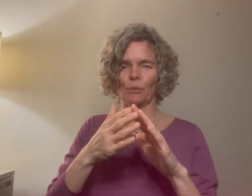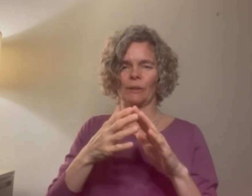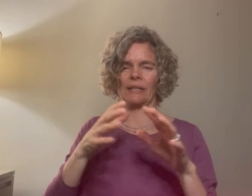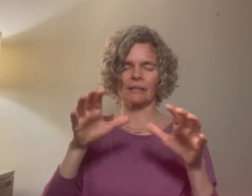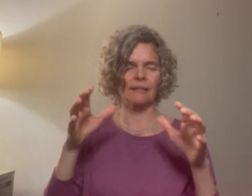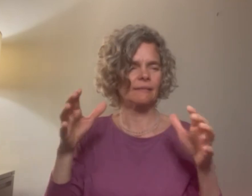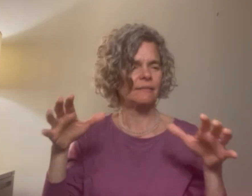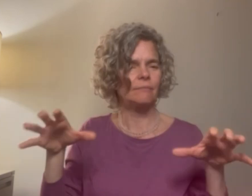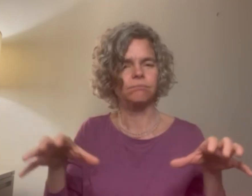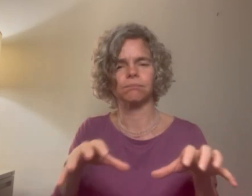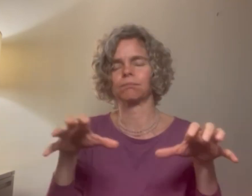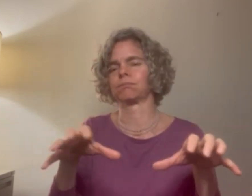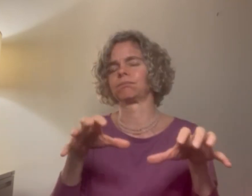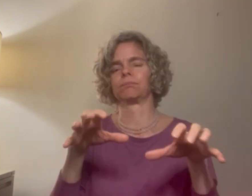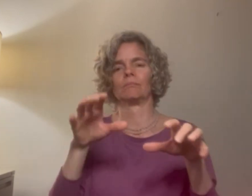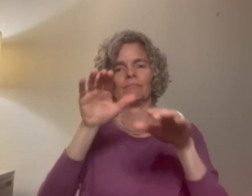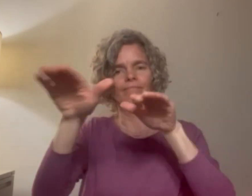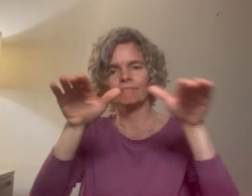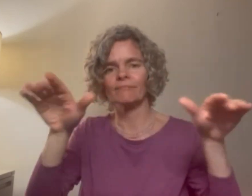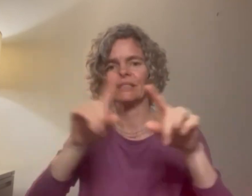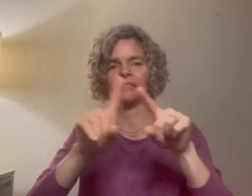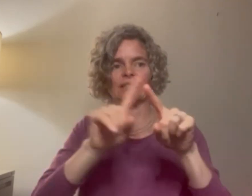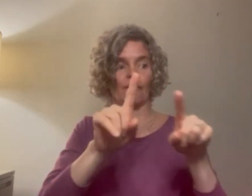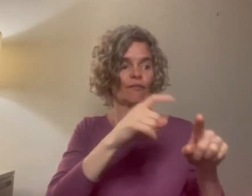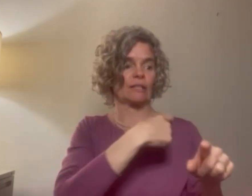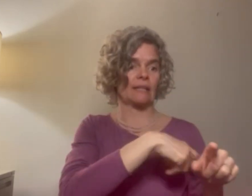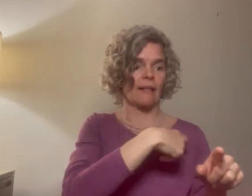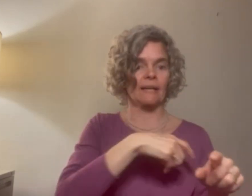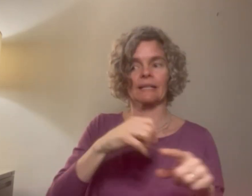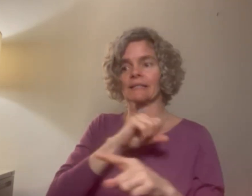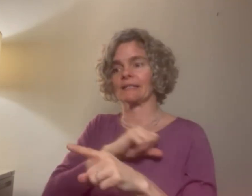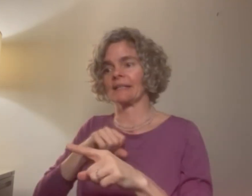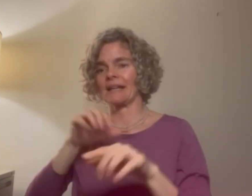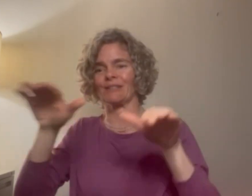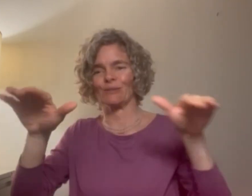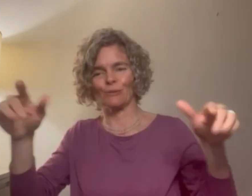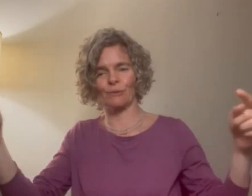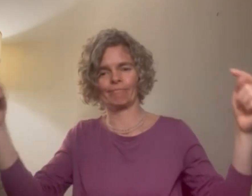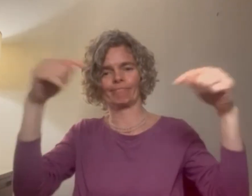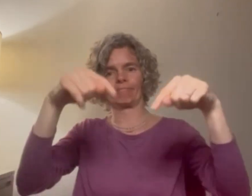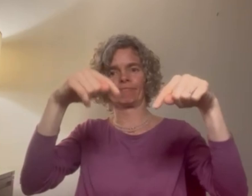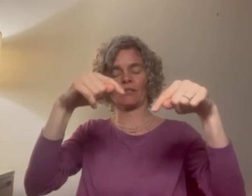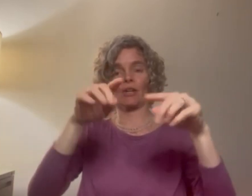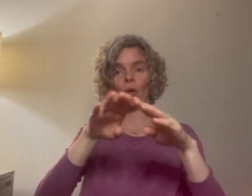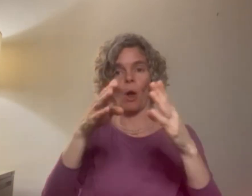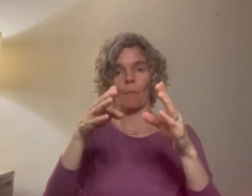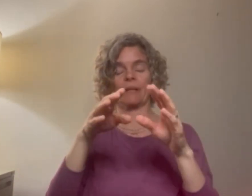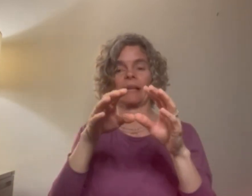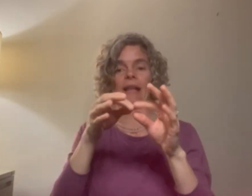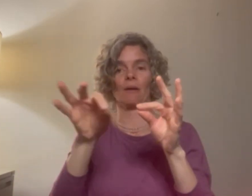okay, okay, okay.